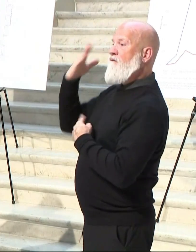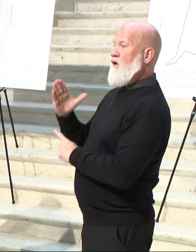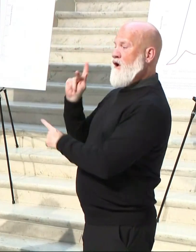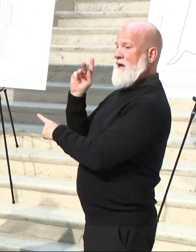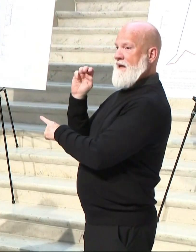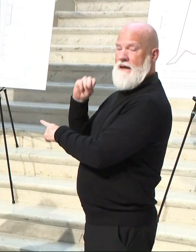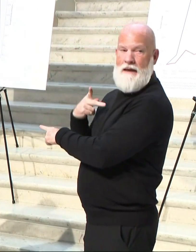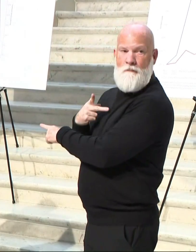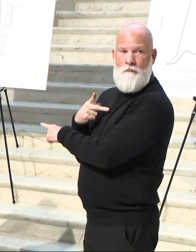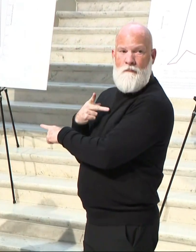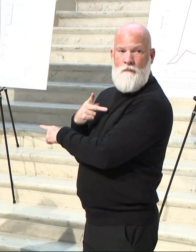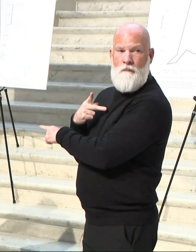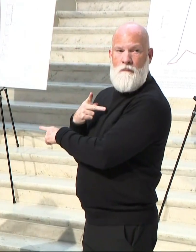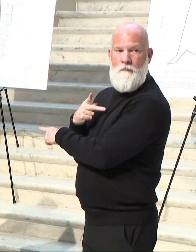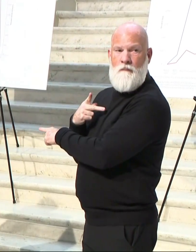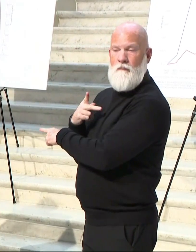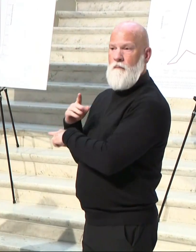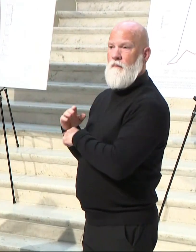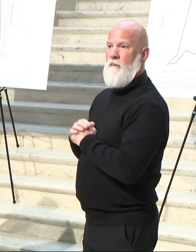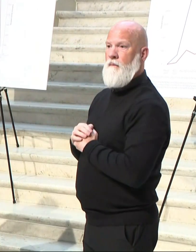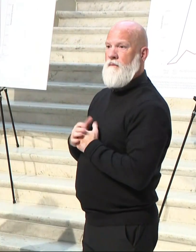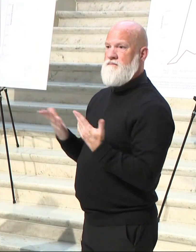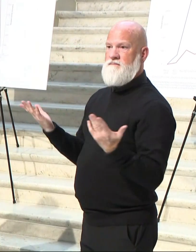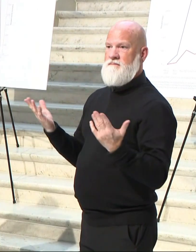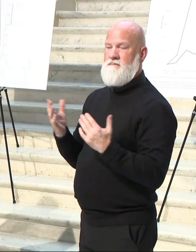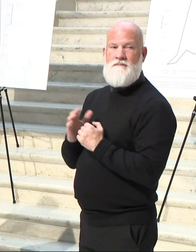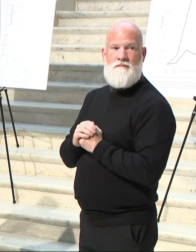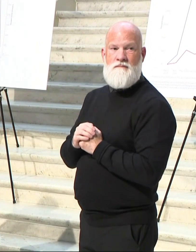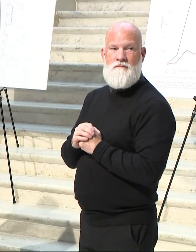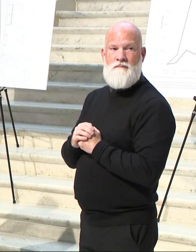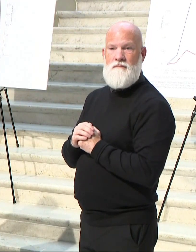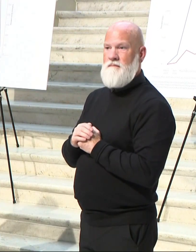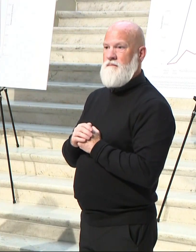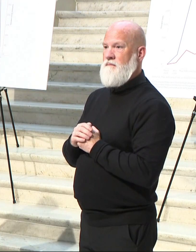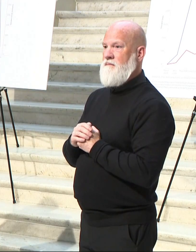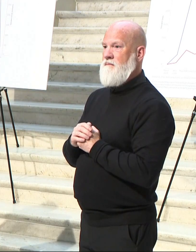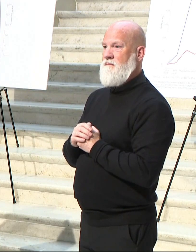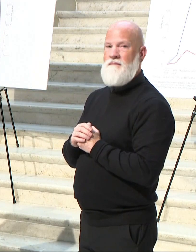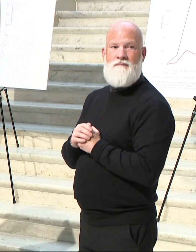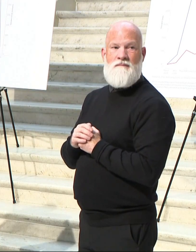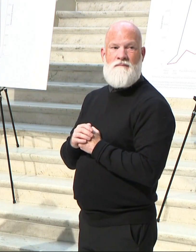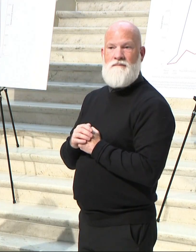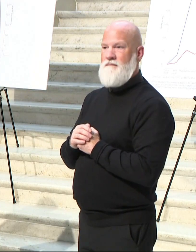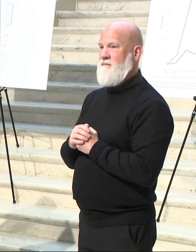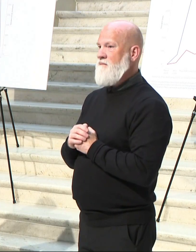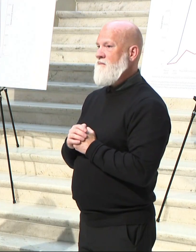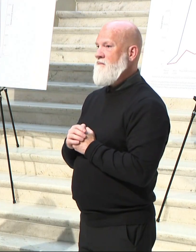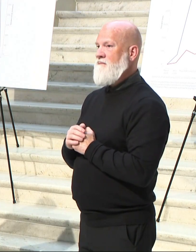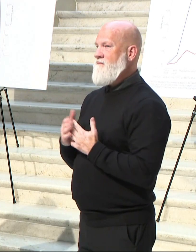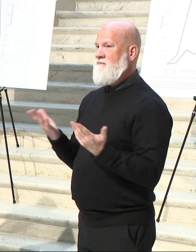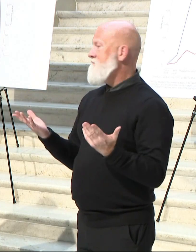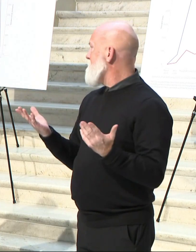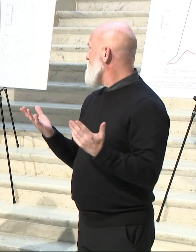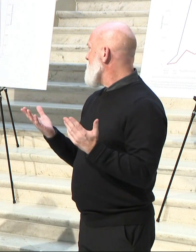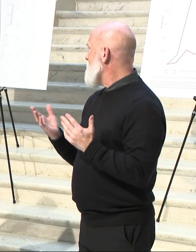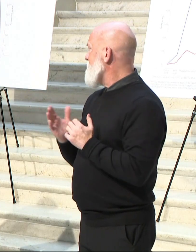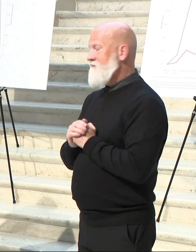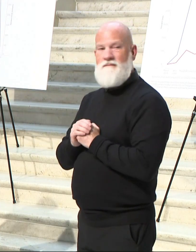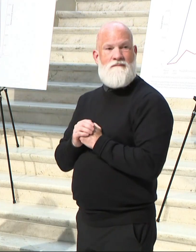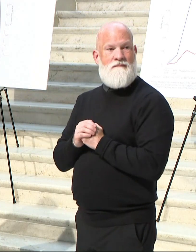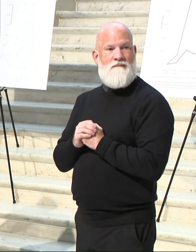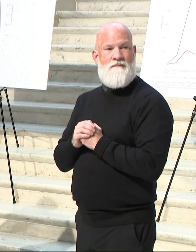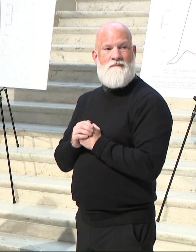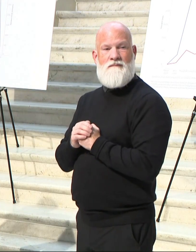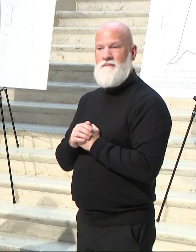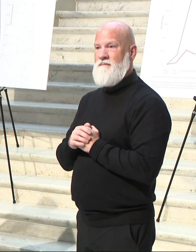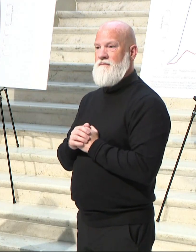There's been a lot of action on voting here under the Gold Dome the last couple of days and I know you've talked to some folks about it. Do you think that restricting Sunday voting